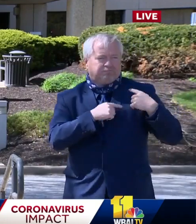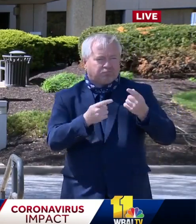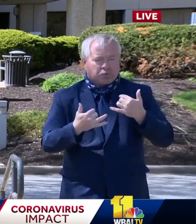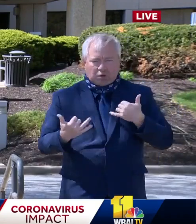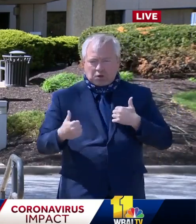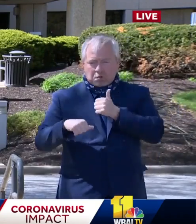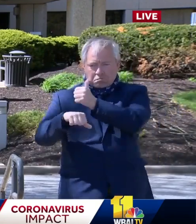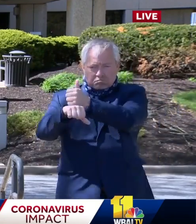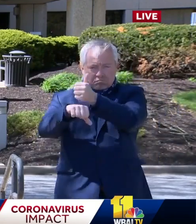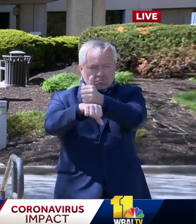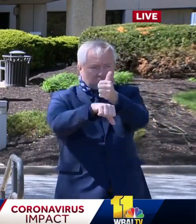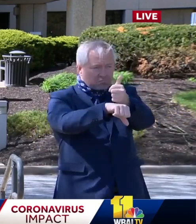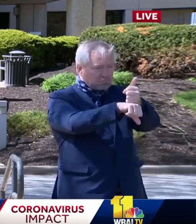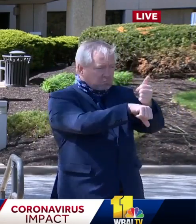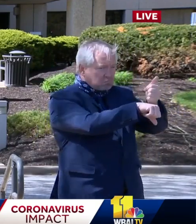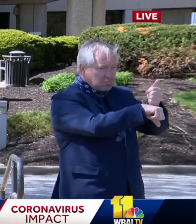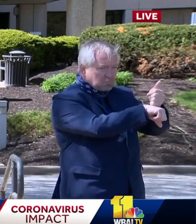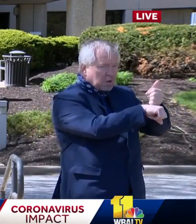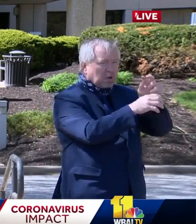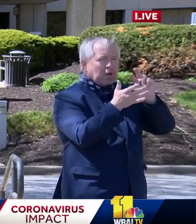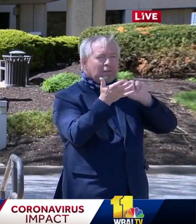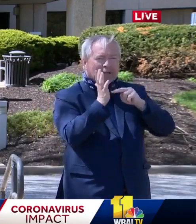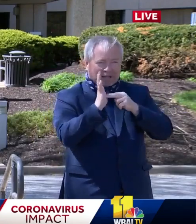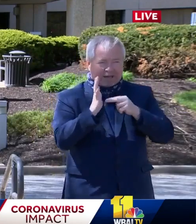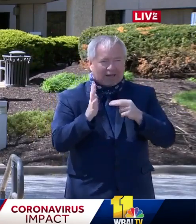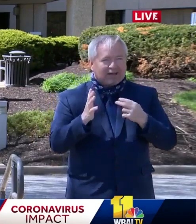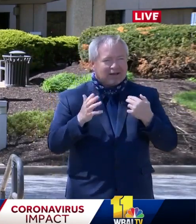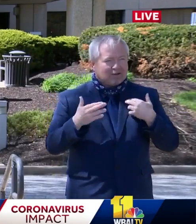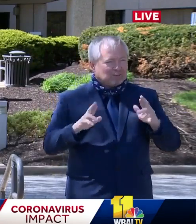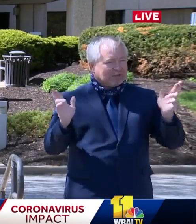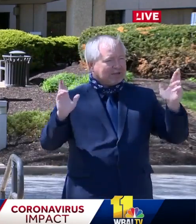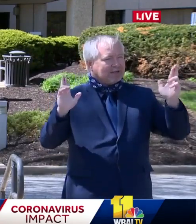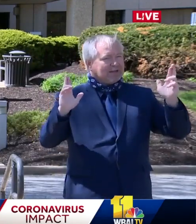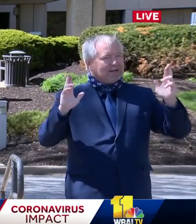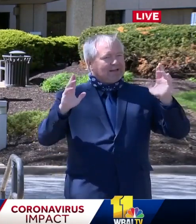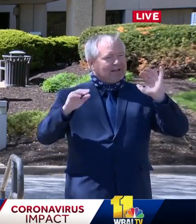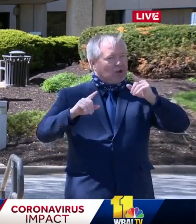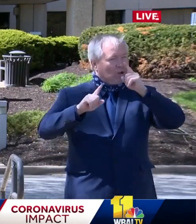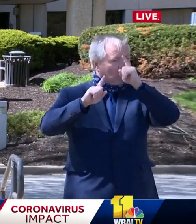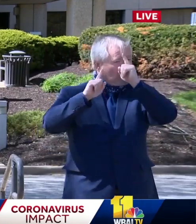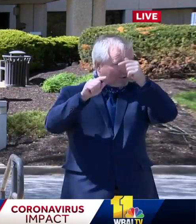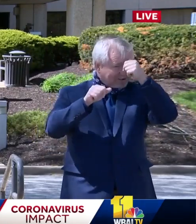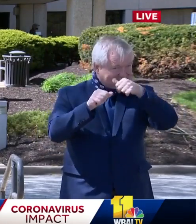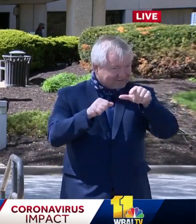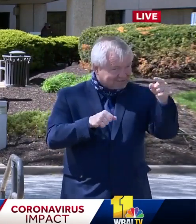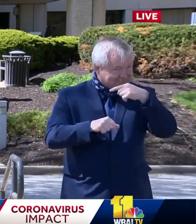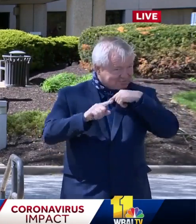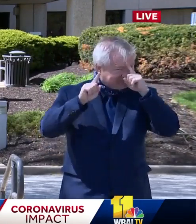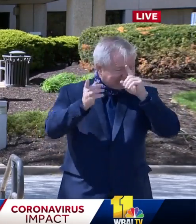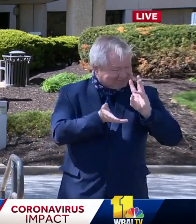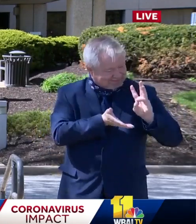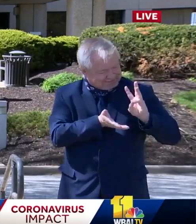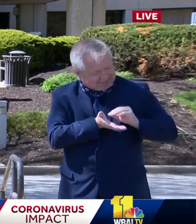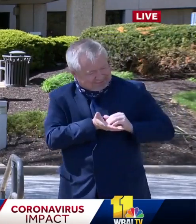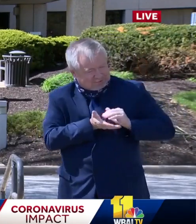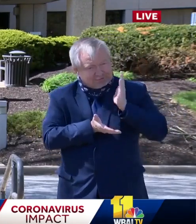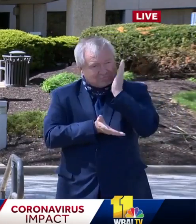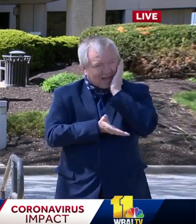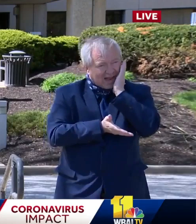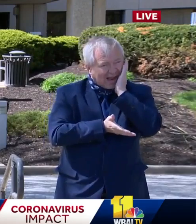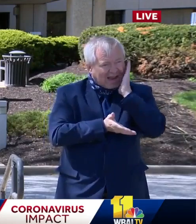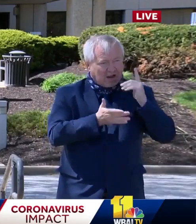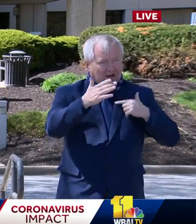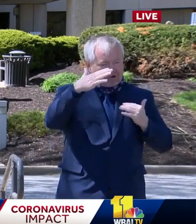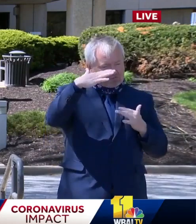reach but actually exceed our goal of 6,000 additional beds by reaching a surge capacity